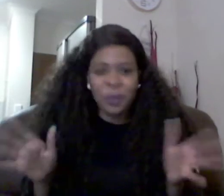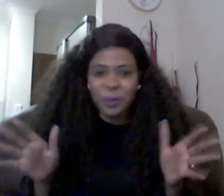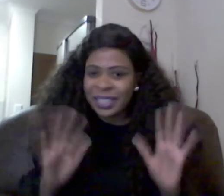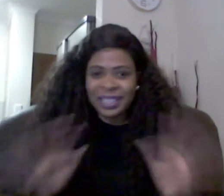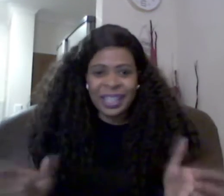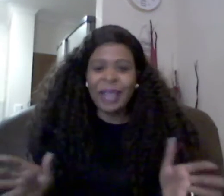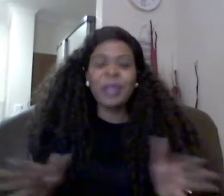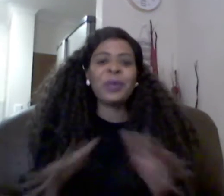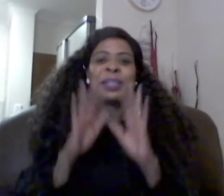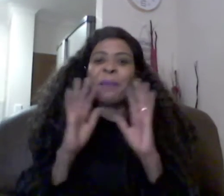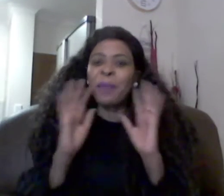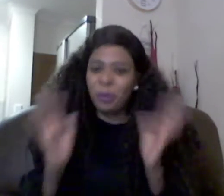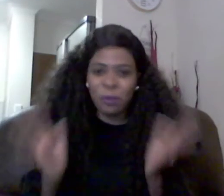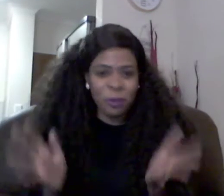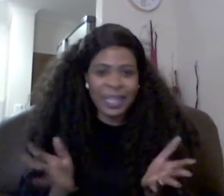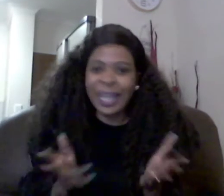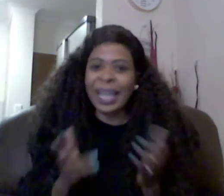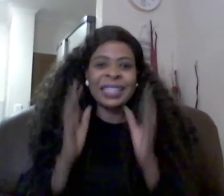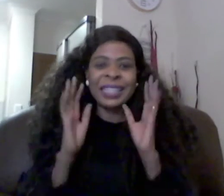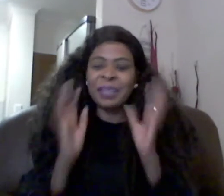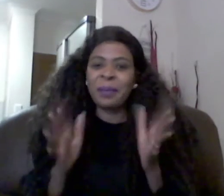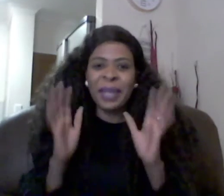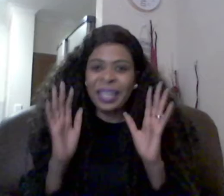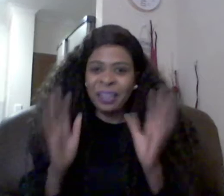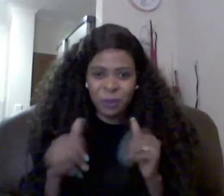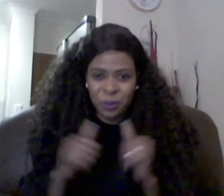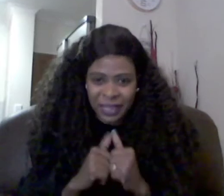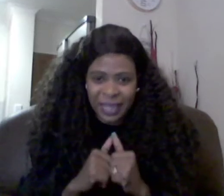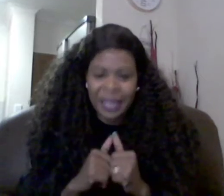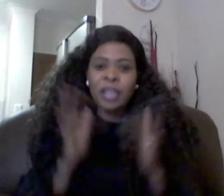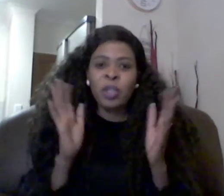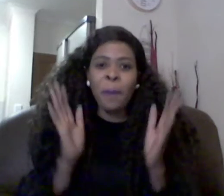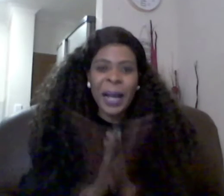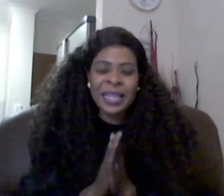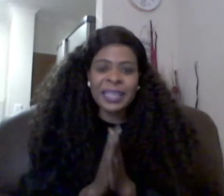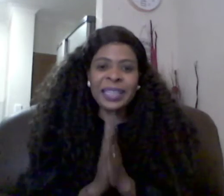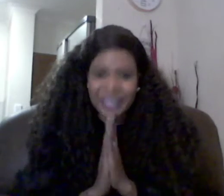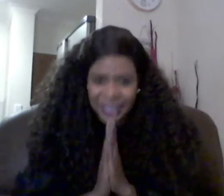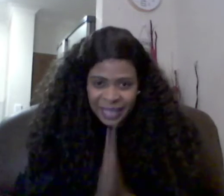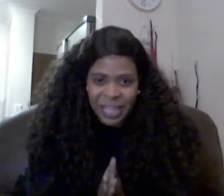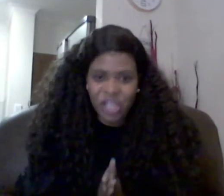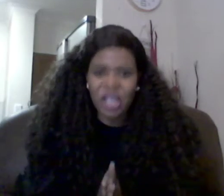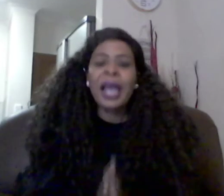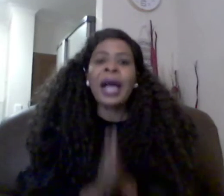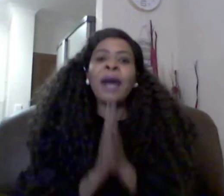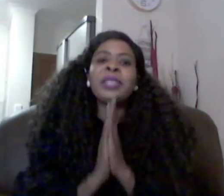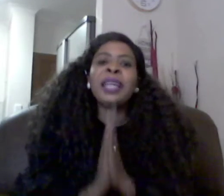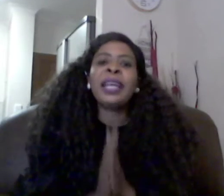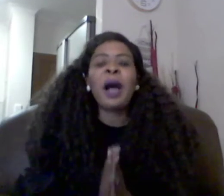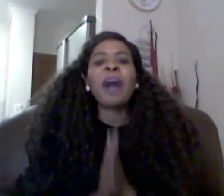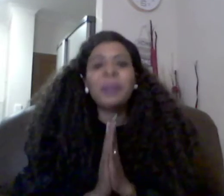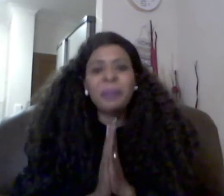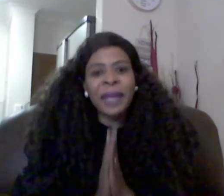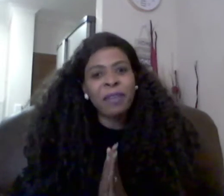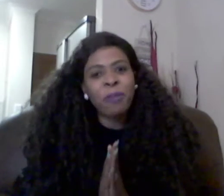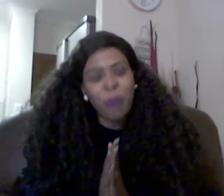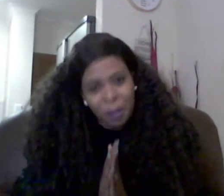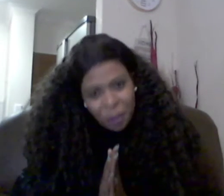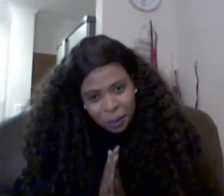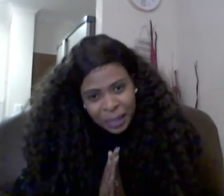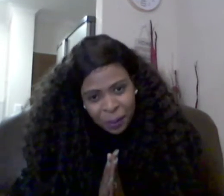was just there it was a beautiful day i still remember it even today so passing that stage i would say now i've been married for how long now